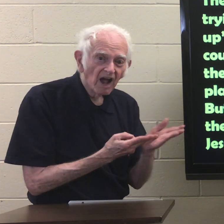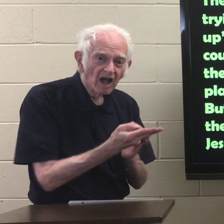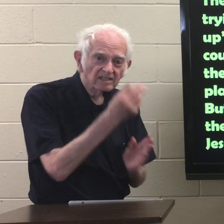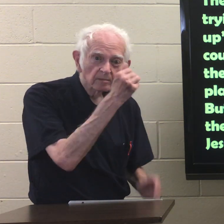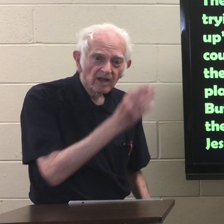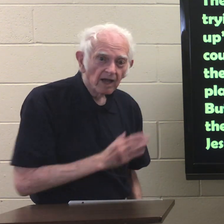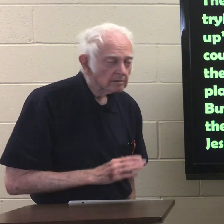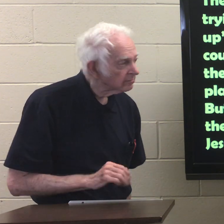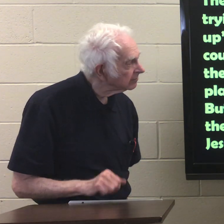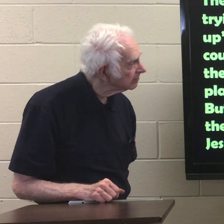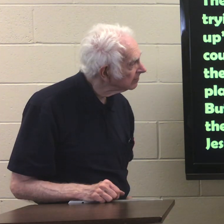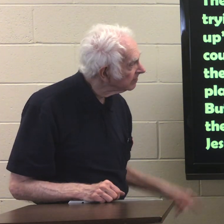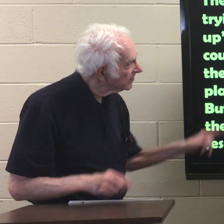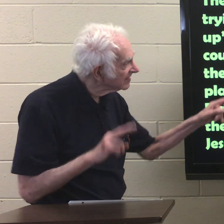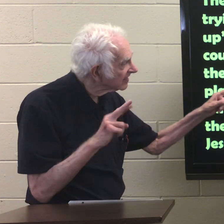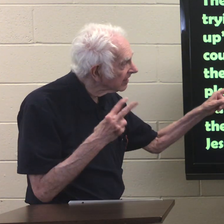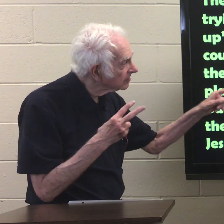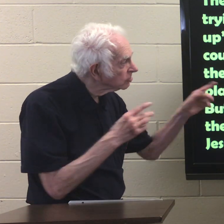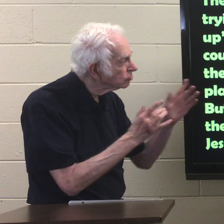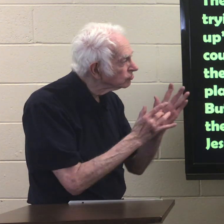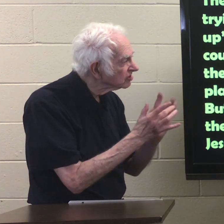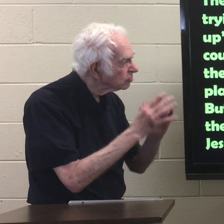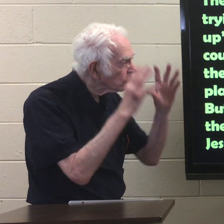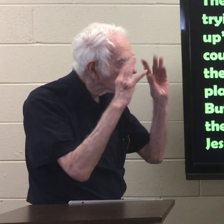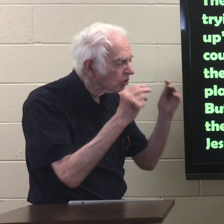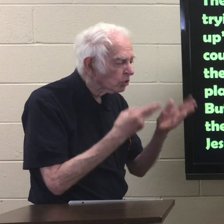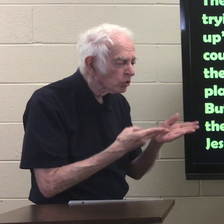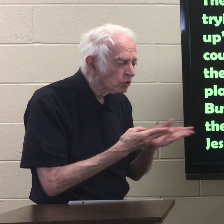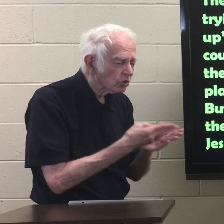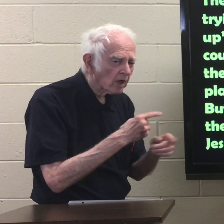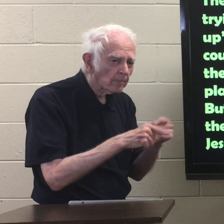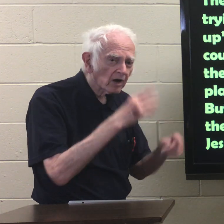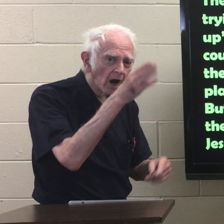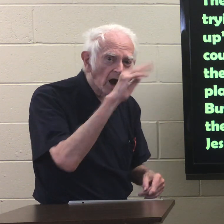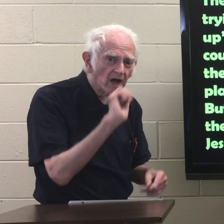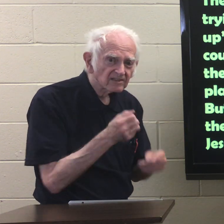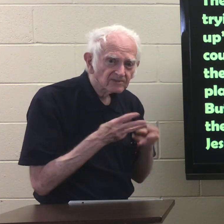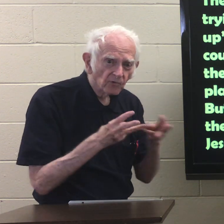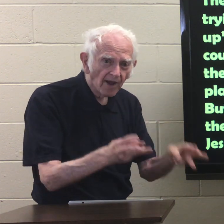They said Jesus was an honest man and Jesus taught the truth about God's way